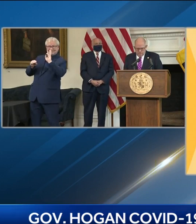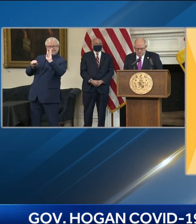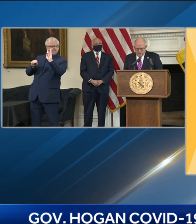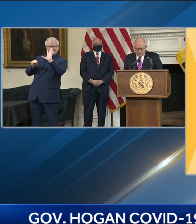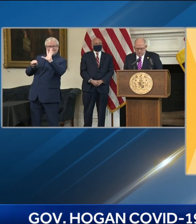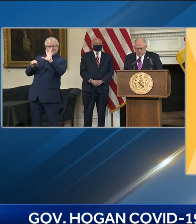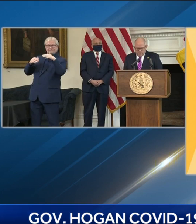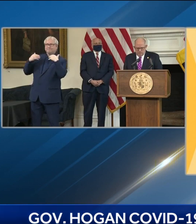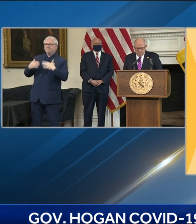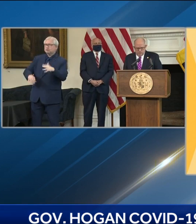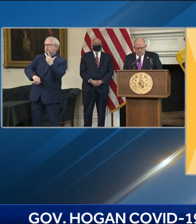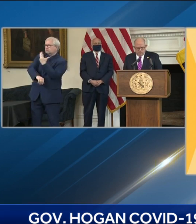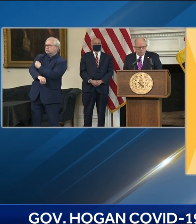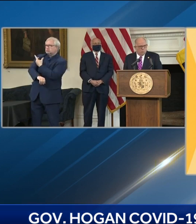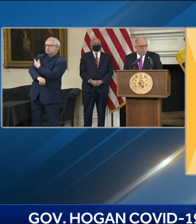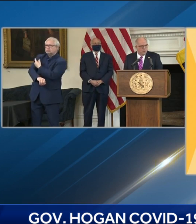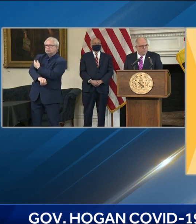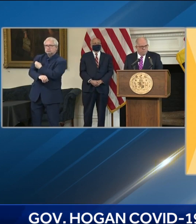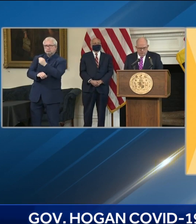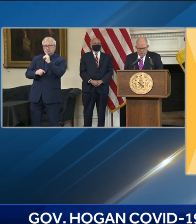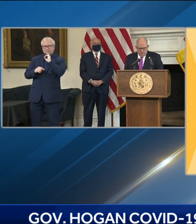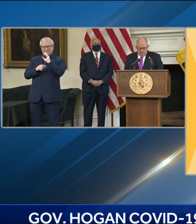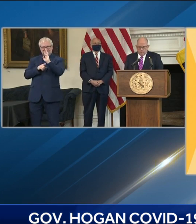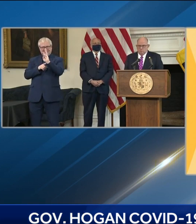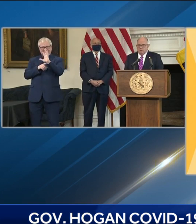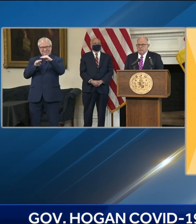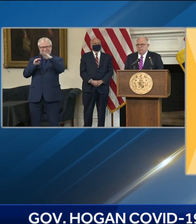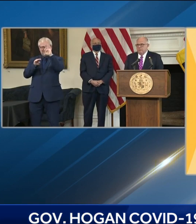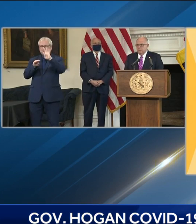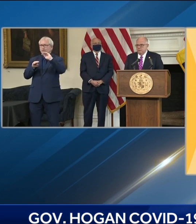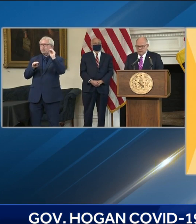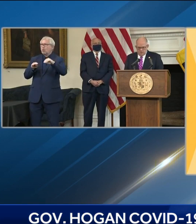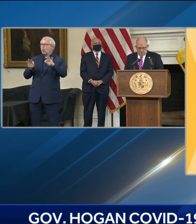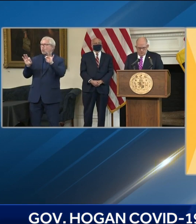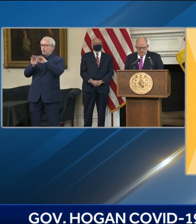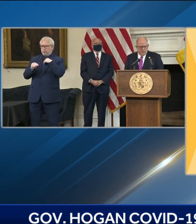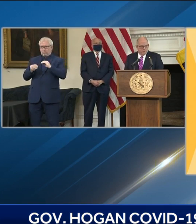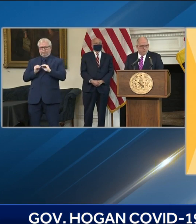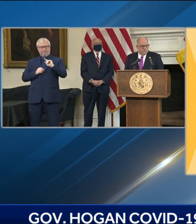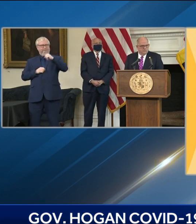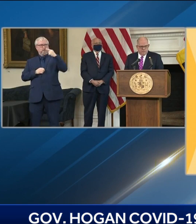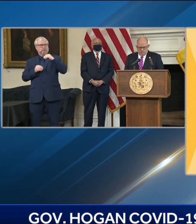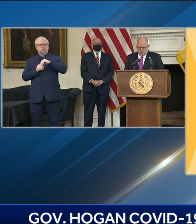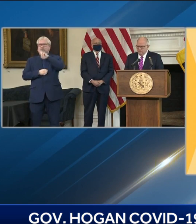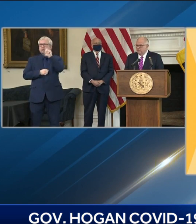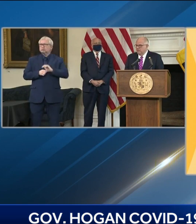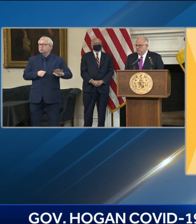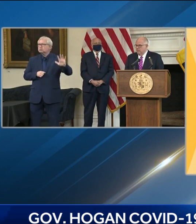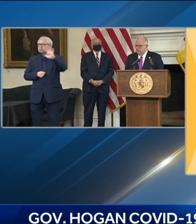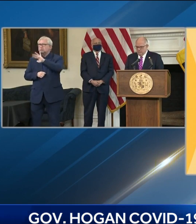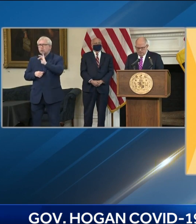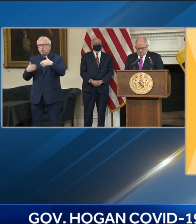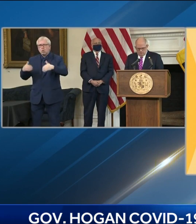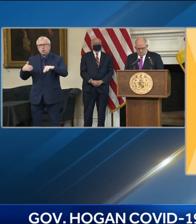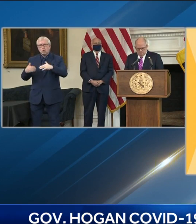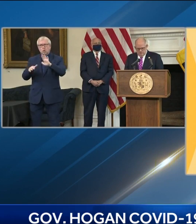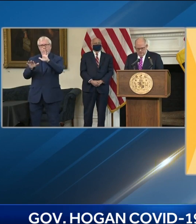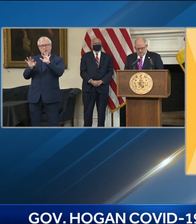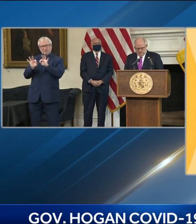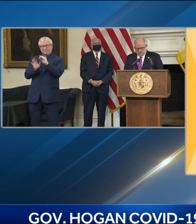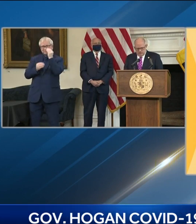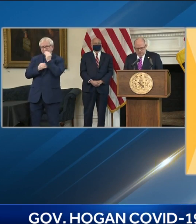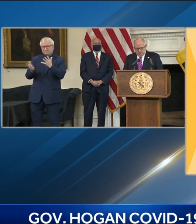Maryland providers have now administered 1,362,758 vaccines,